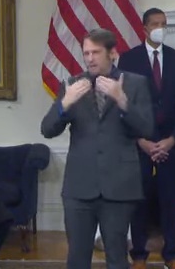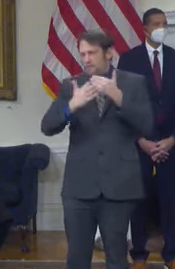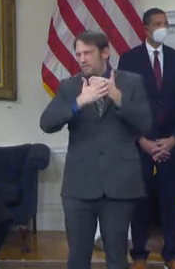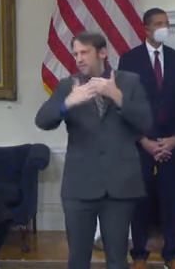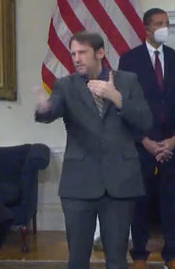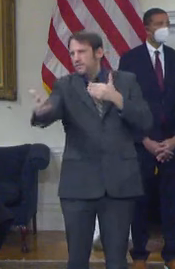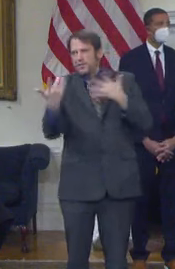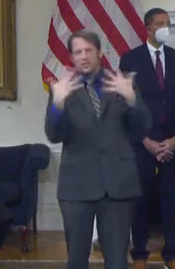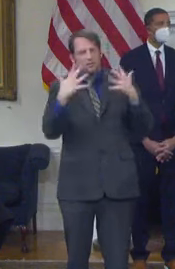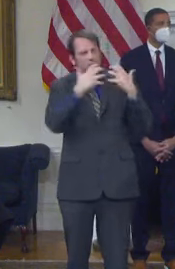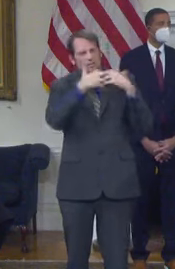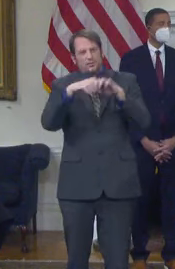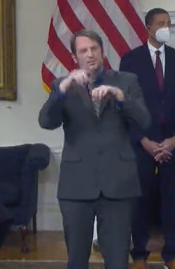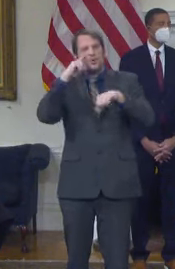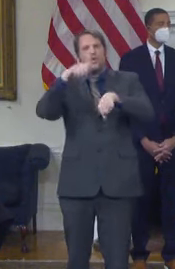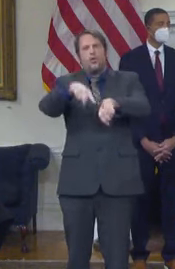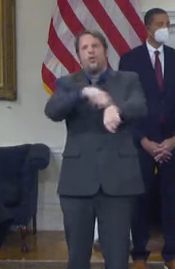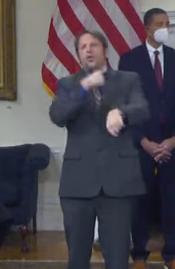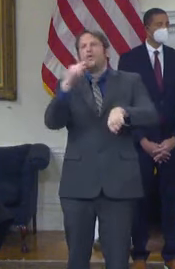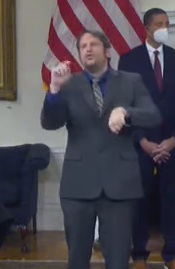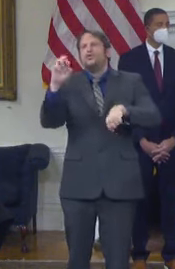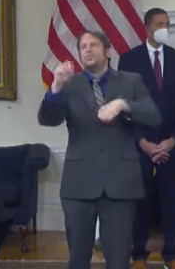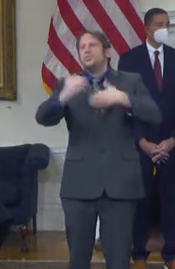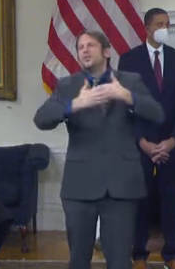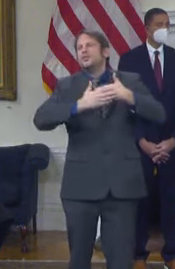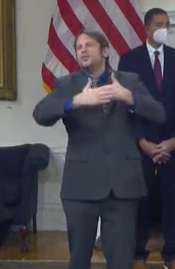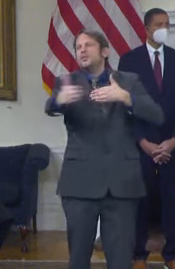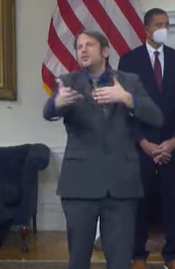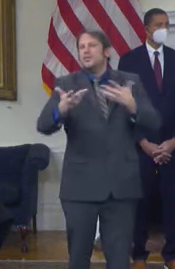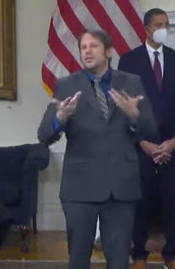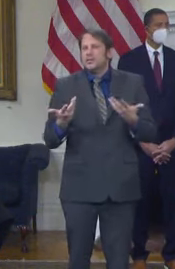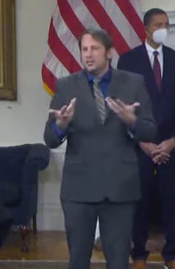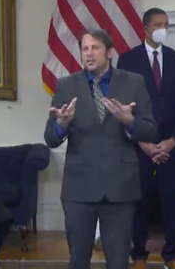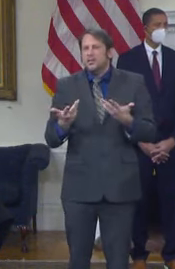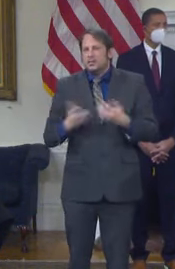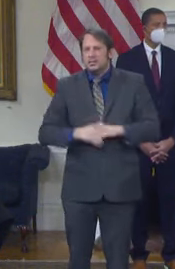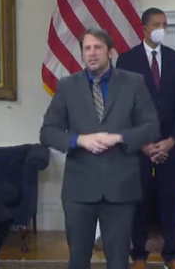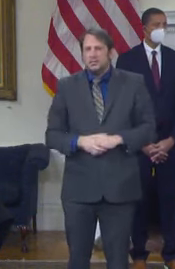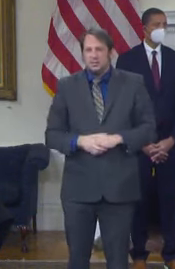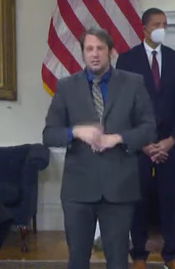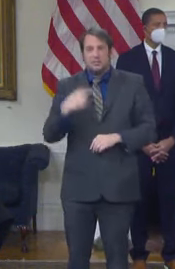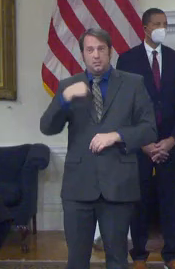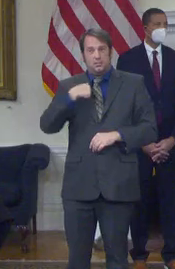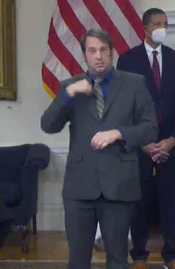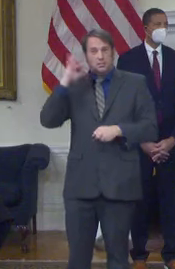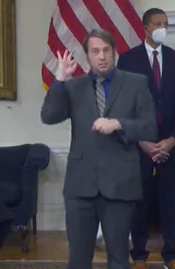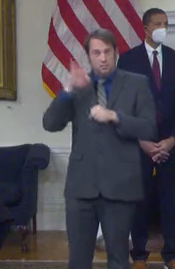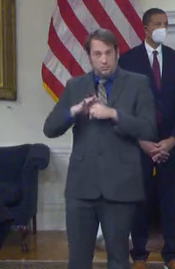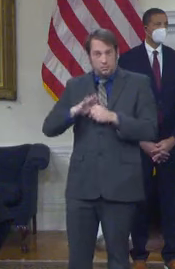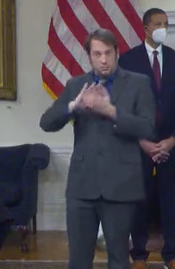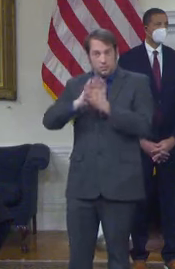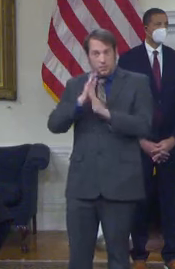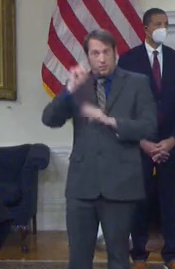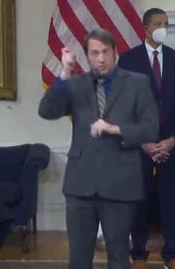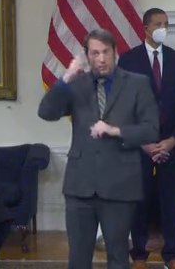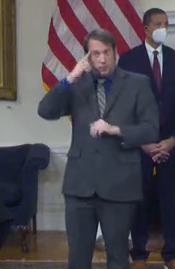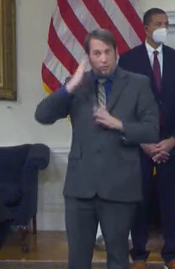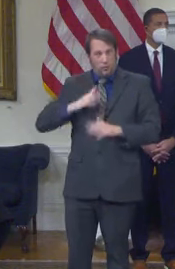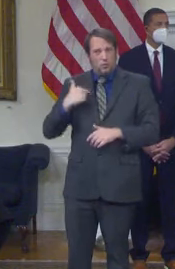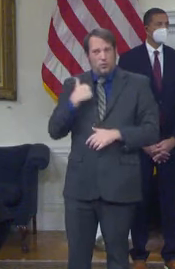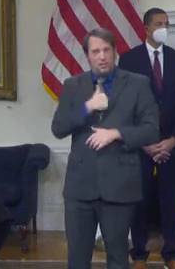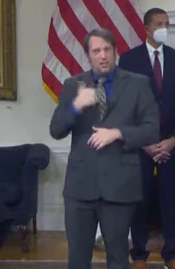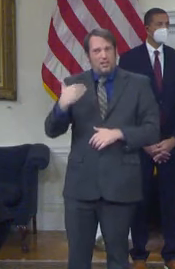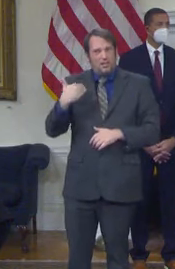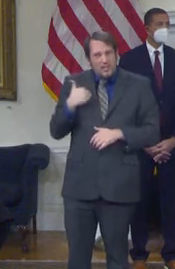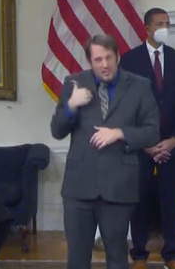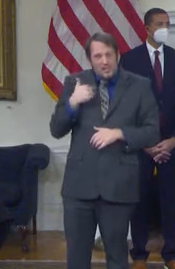You know, I don't know if I mentioned this earlier, but when I was elected governor, we had a $5.6 billion structural deficit, and we now have a $2